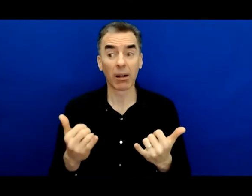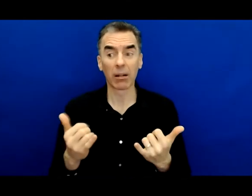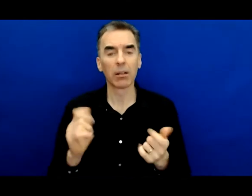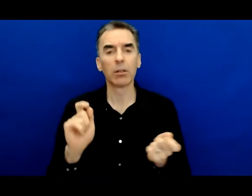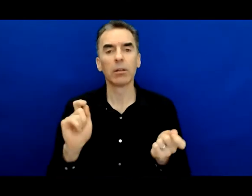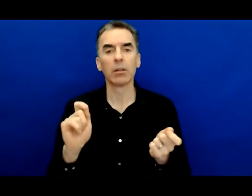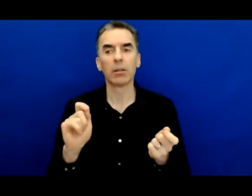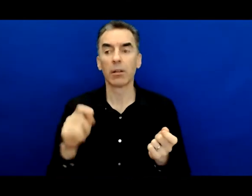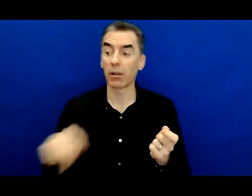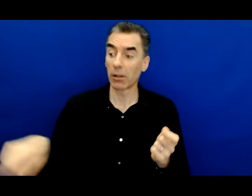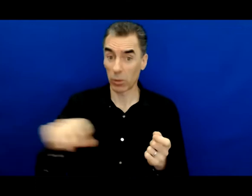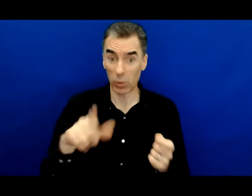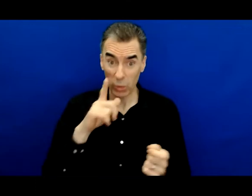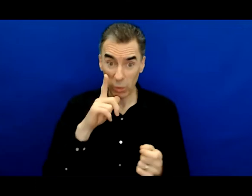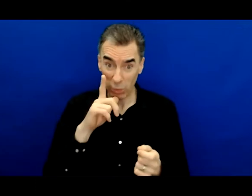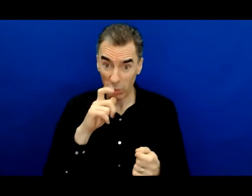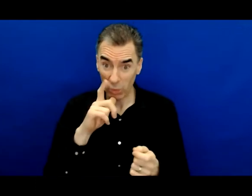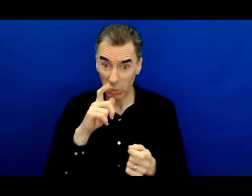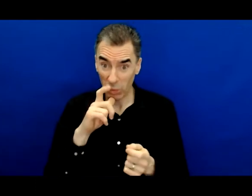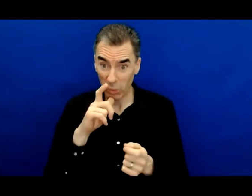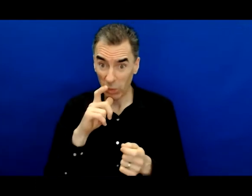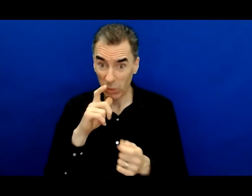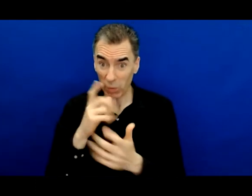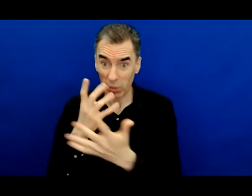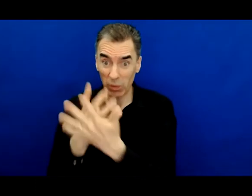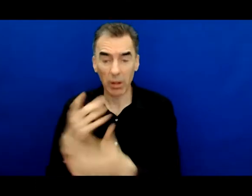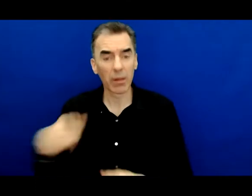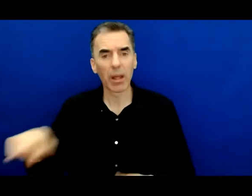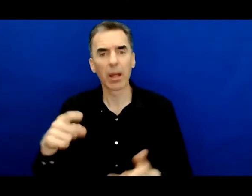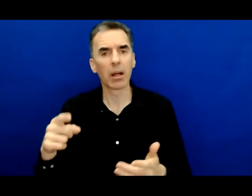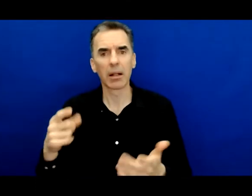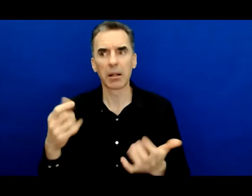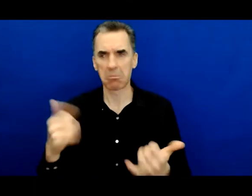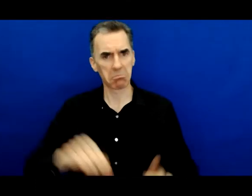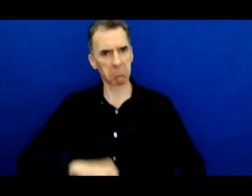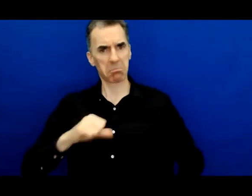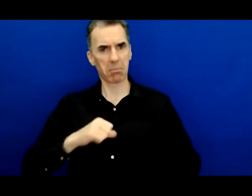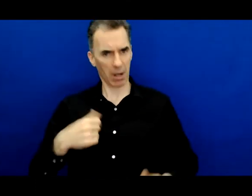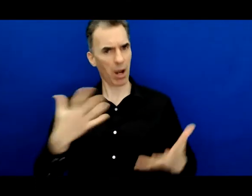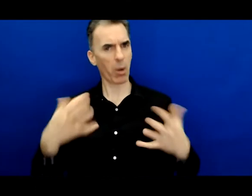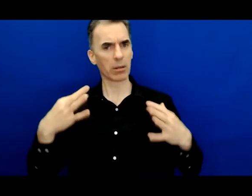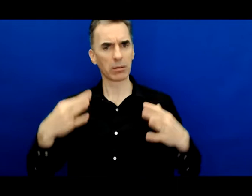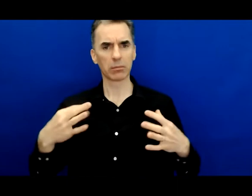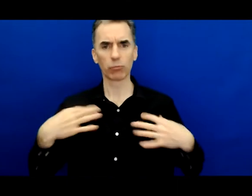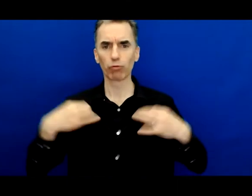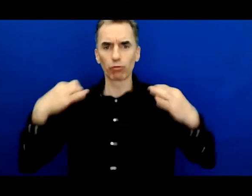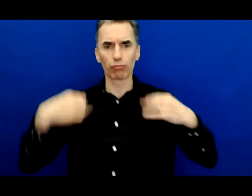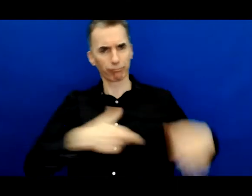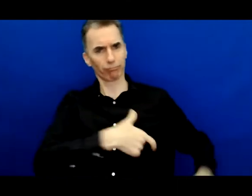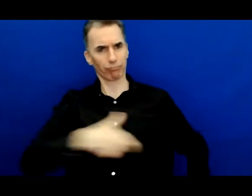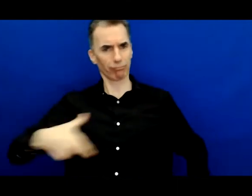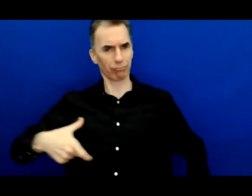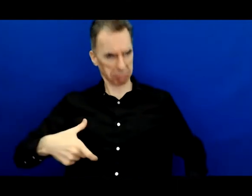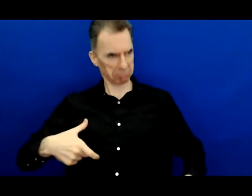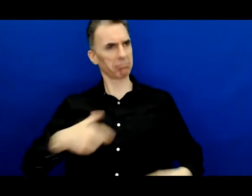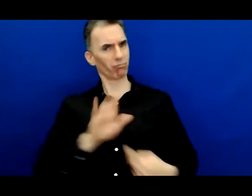with them where they're, you know, they're lobbying to get t-shirts, to let everyone know on campus, to